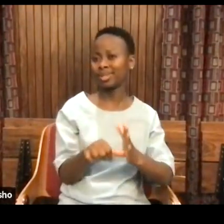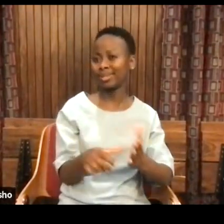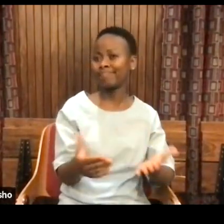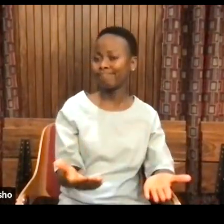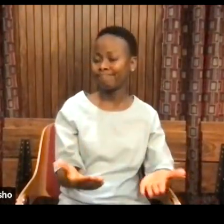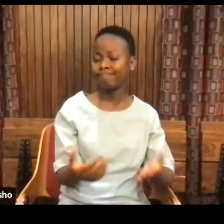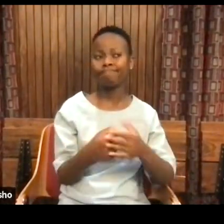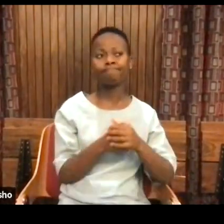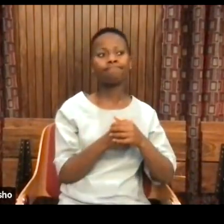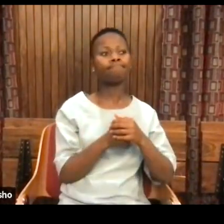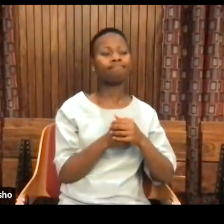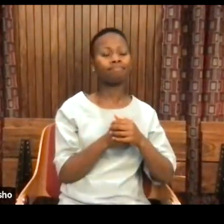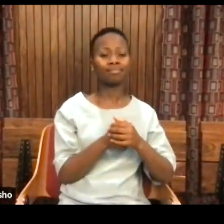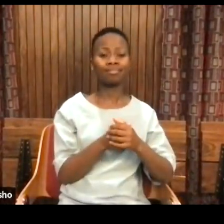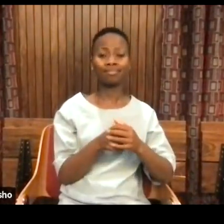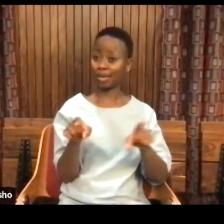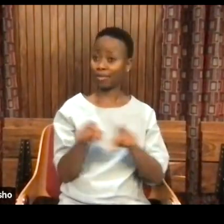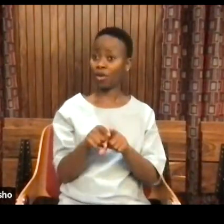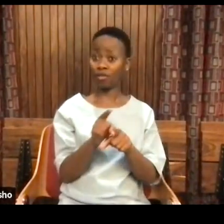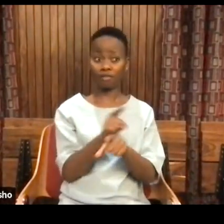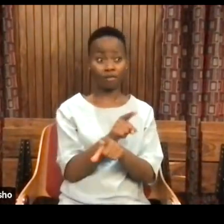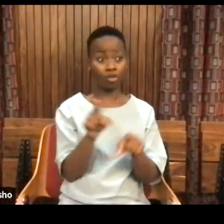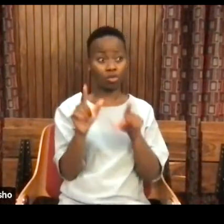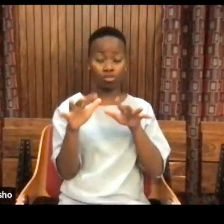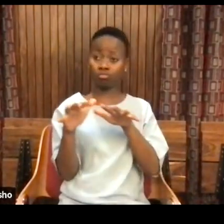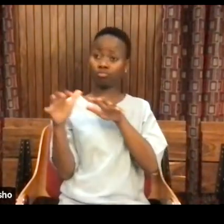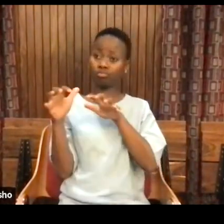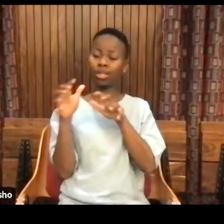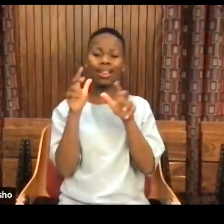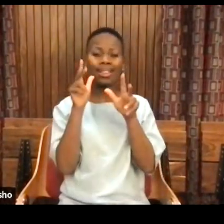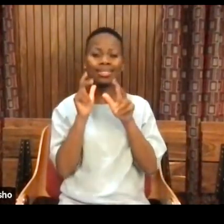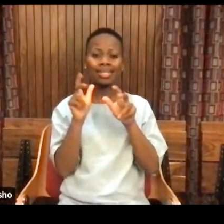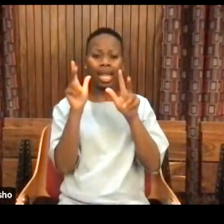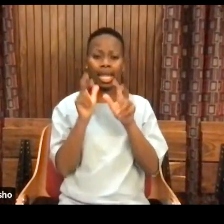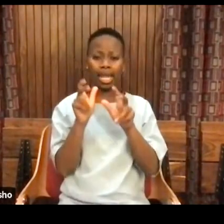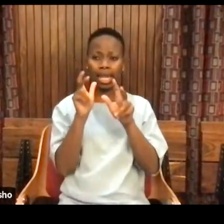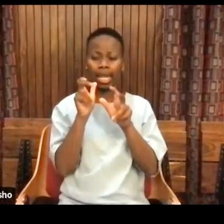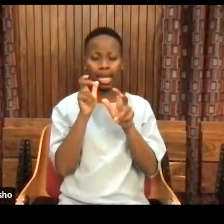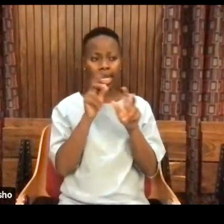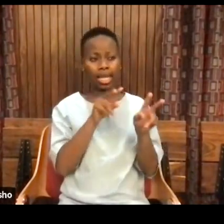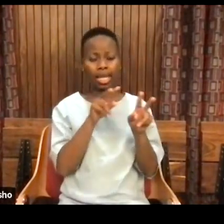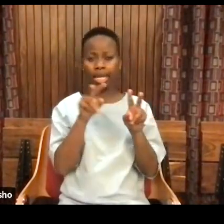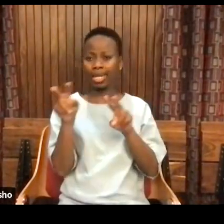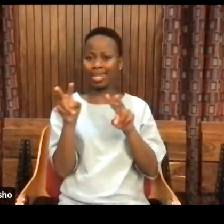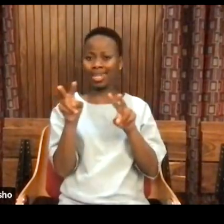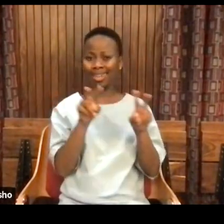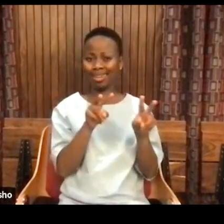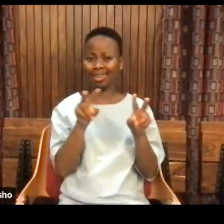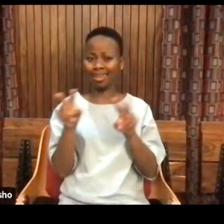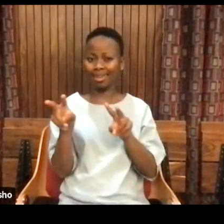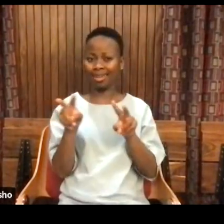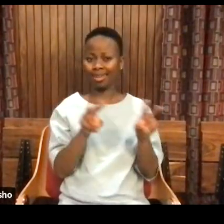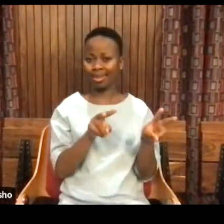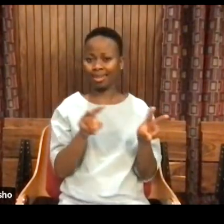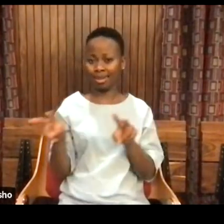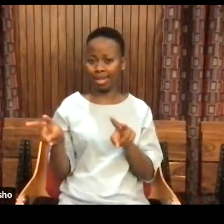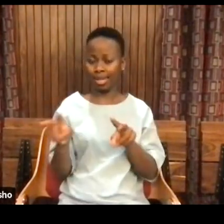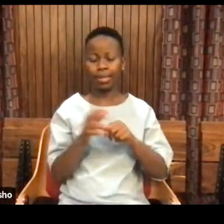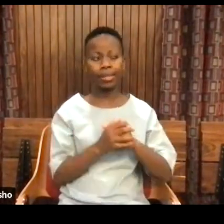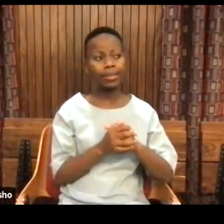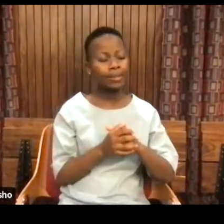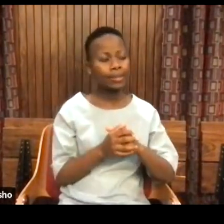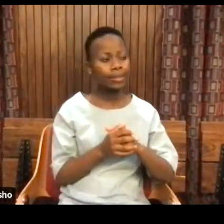important also for a lot of you to listen to the other questions and pay attention to them. Now, in the talk, I was